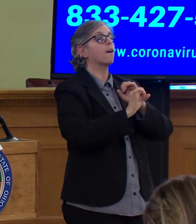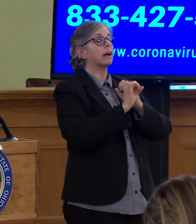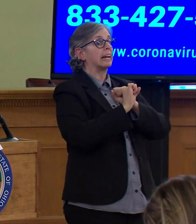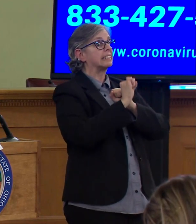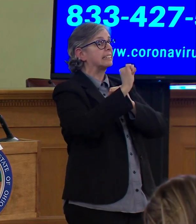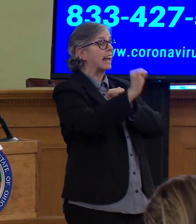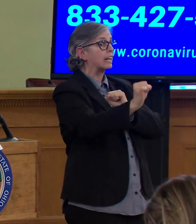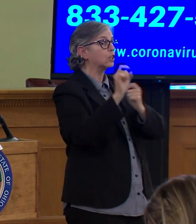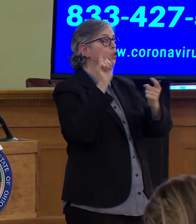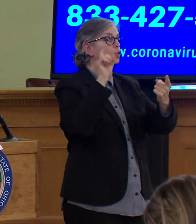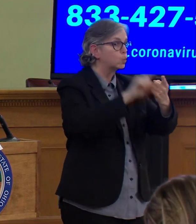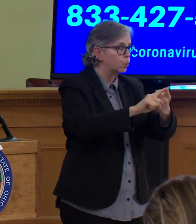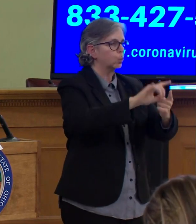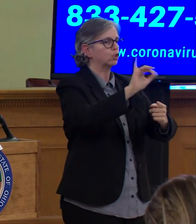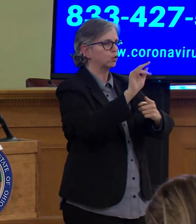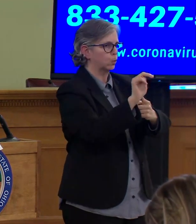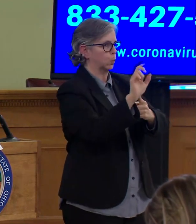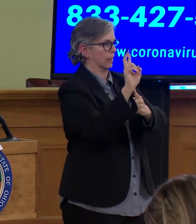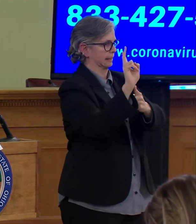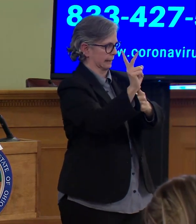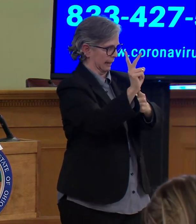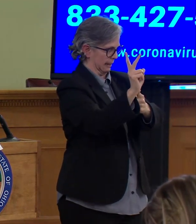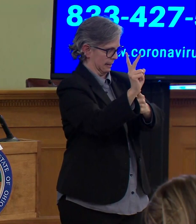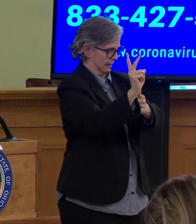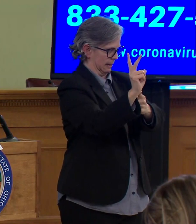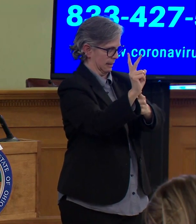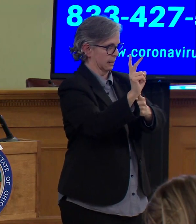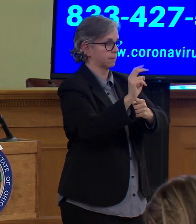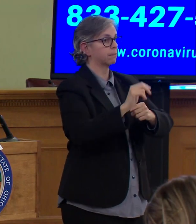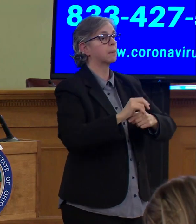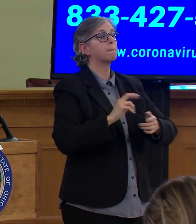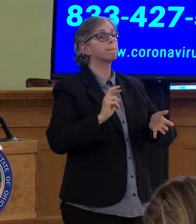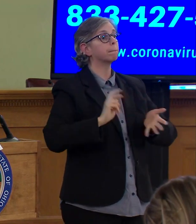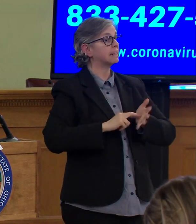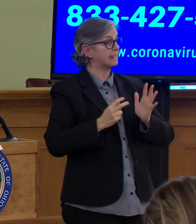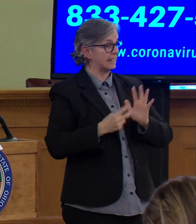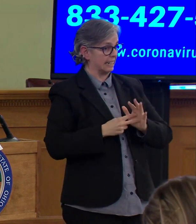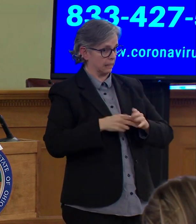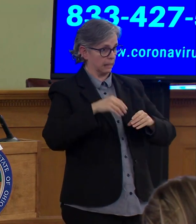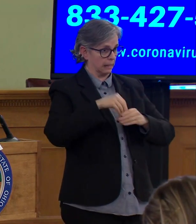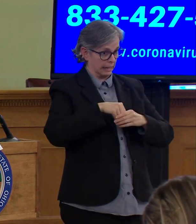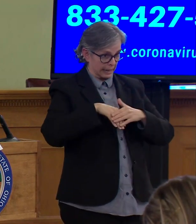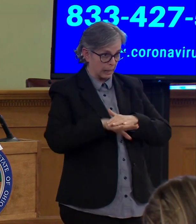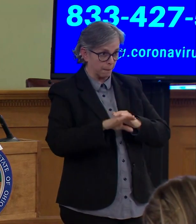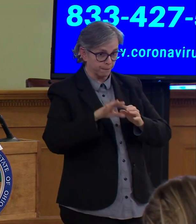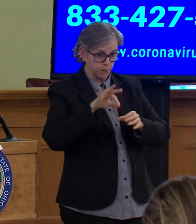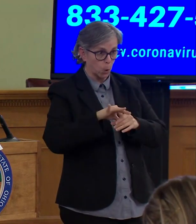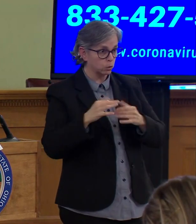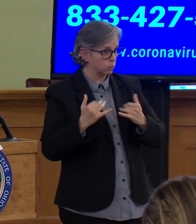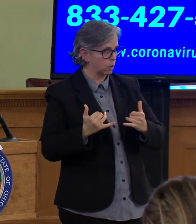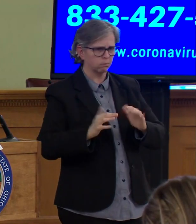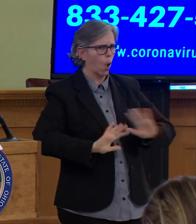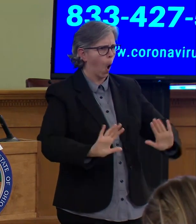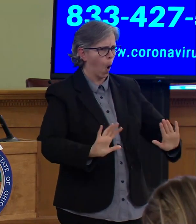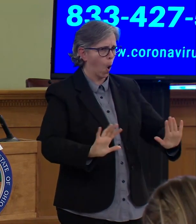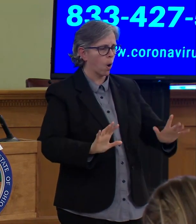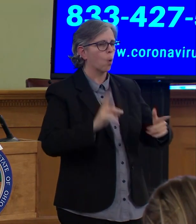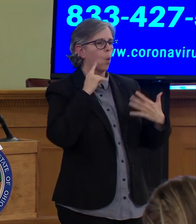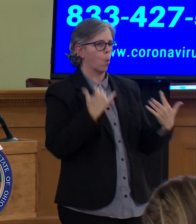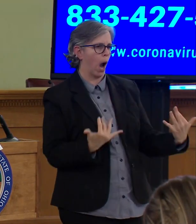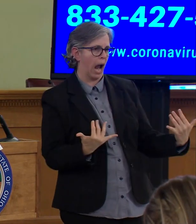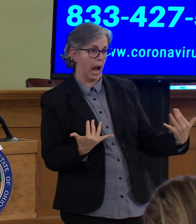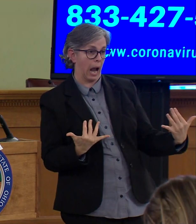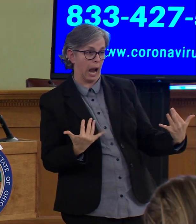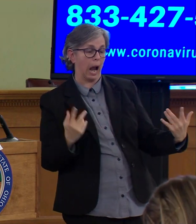-person voting occurred today, but rather that in-person voting occur on June 2nd, but